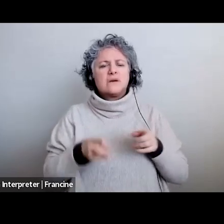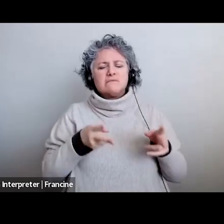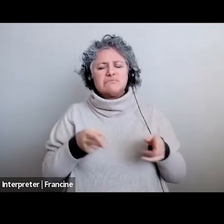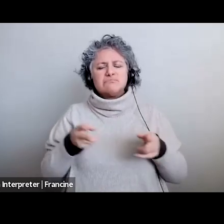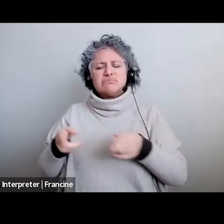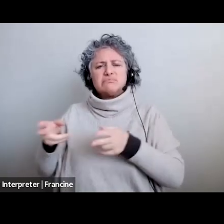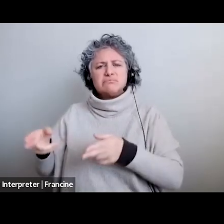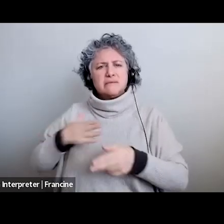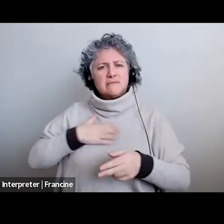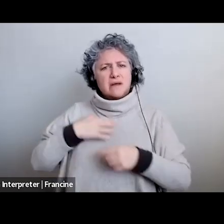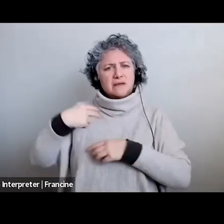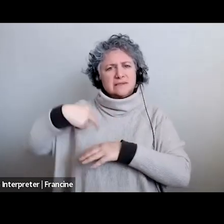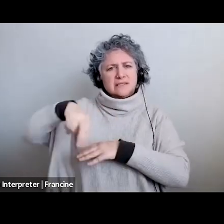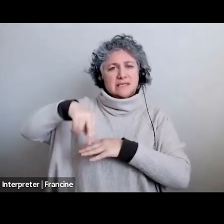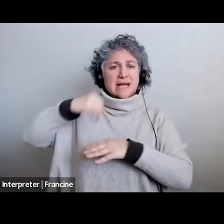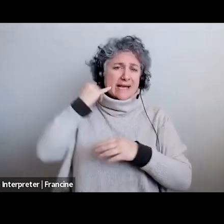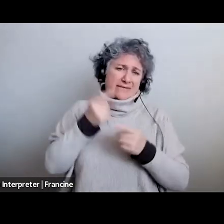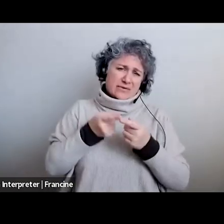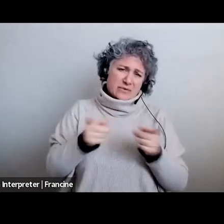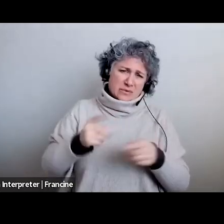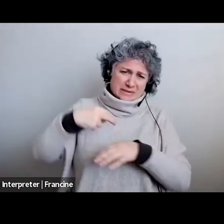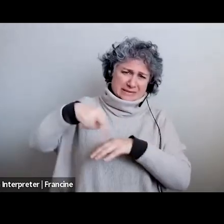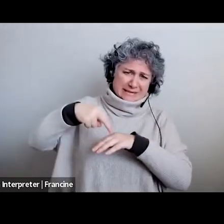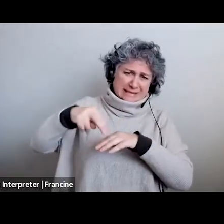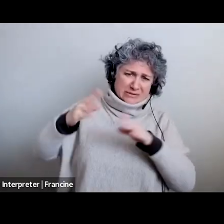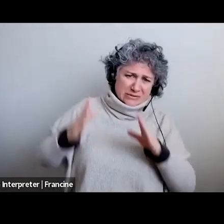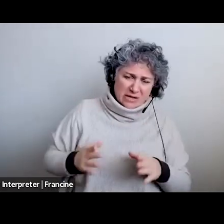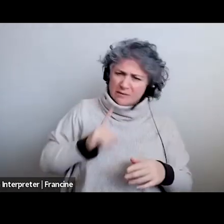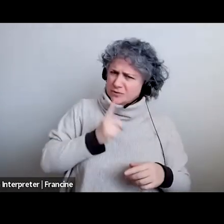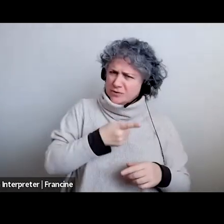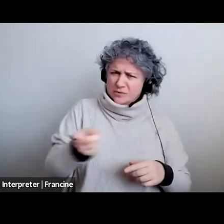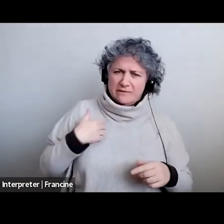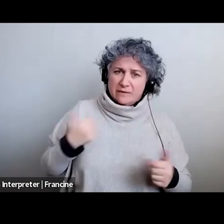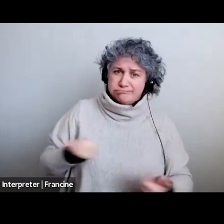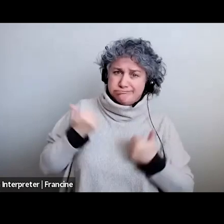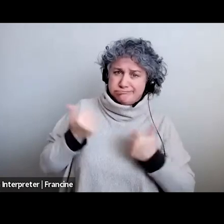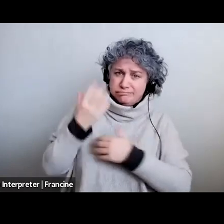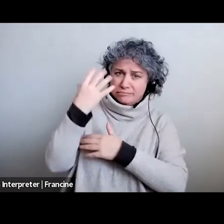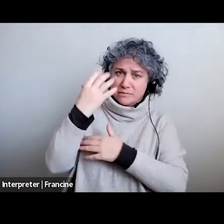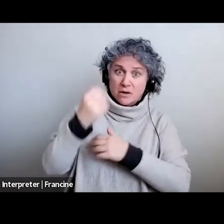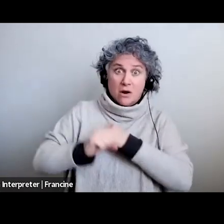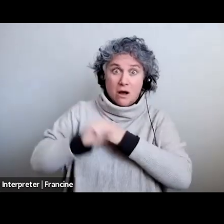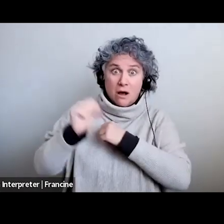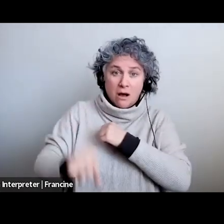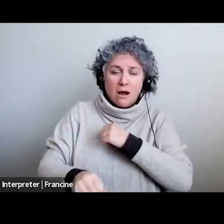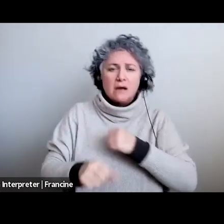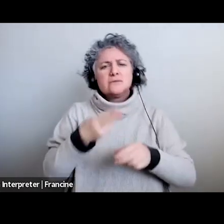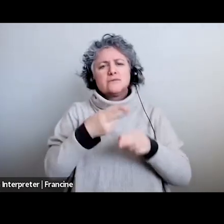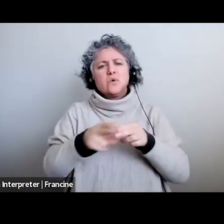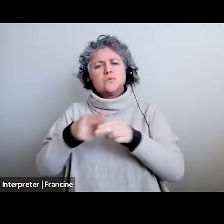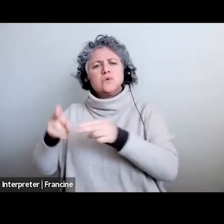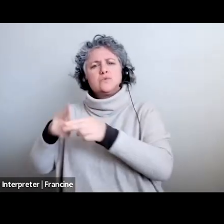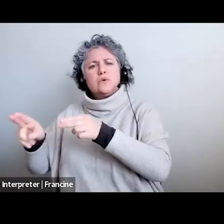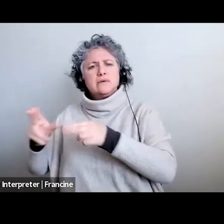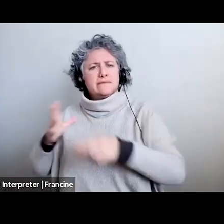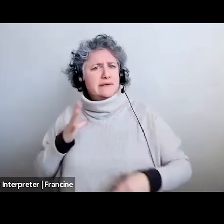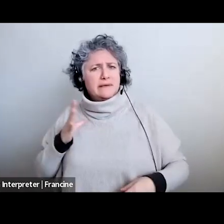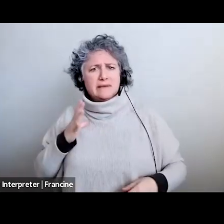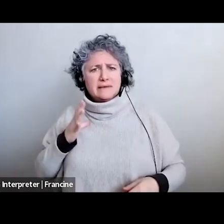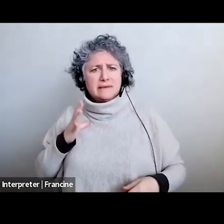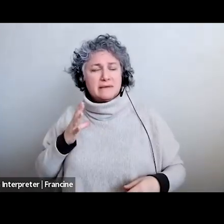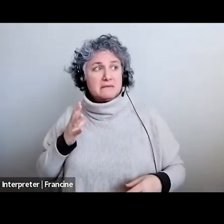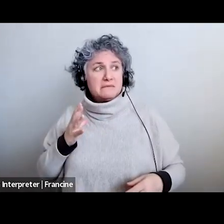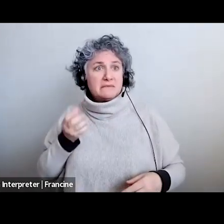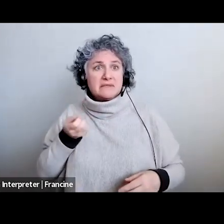you're a dancer you've probably got some clips you probably do they don't have to be long you know if you're doing a